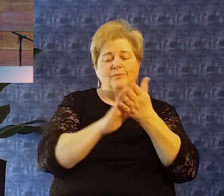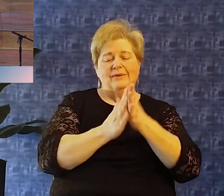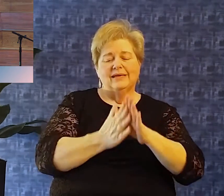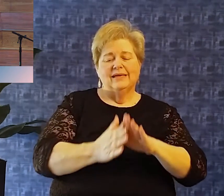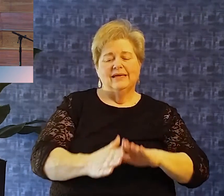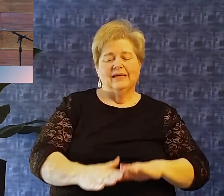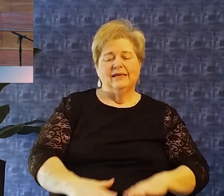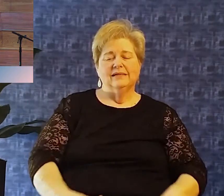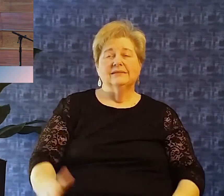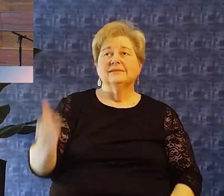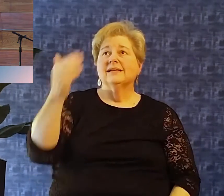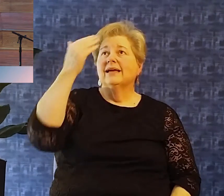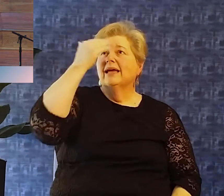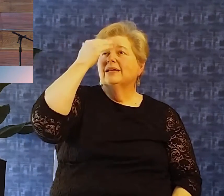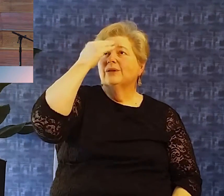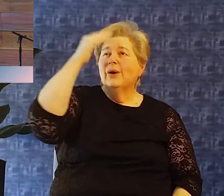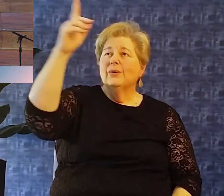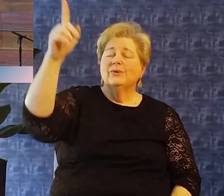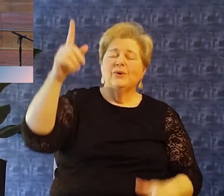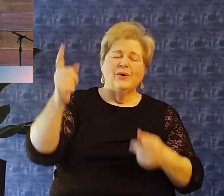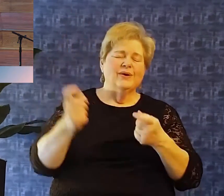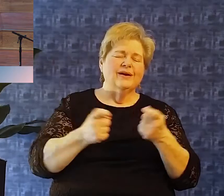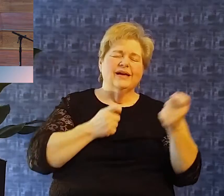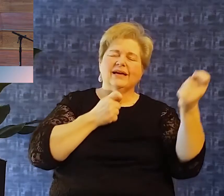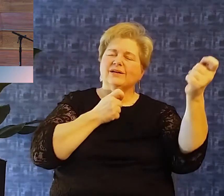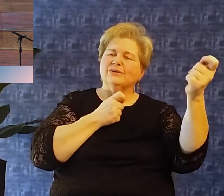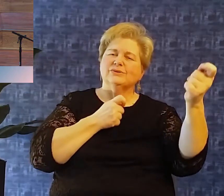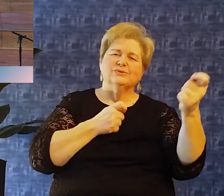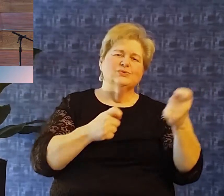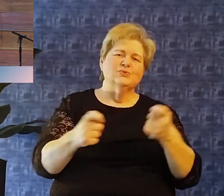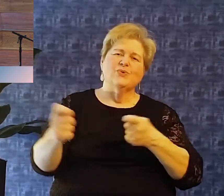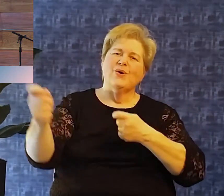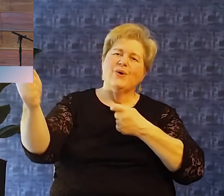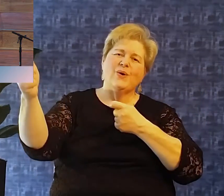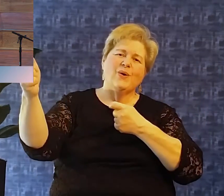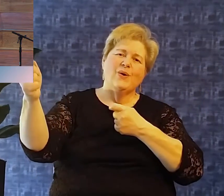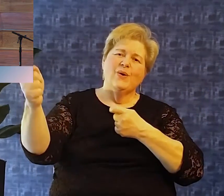Feel peace and know you're in control